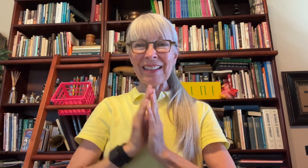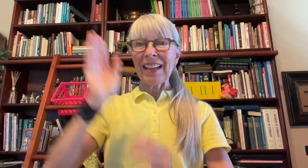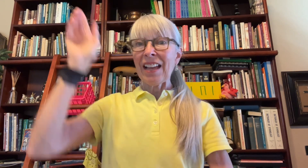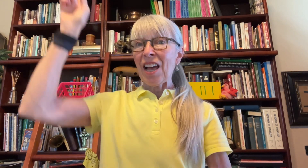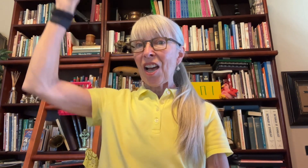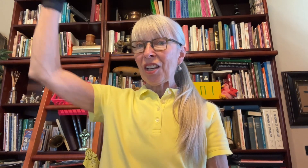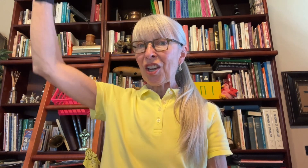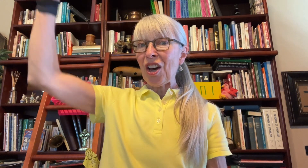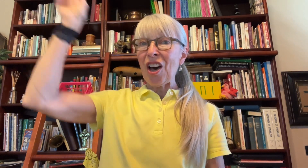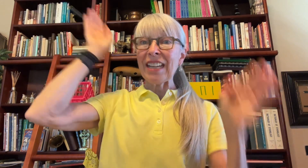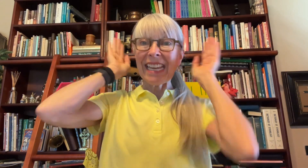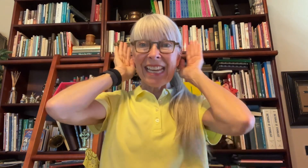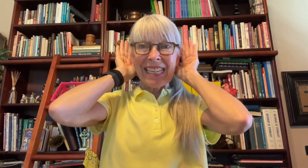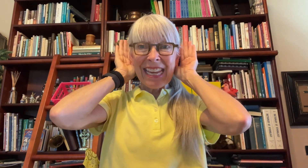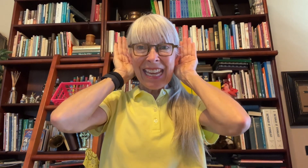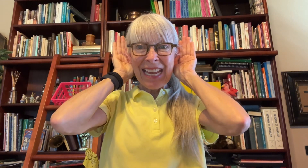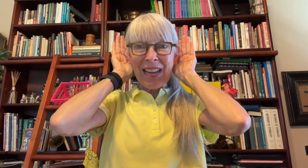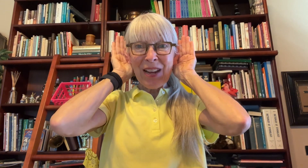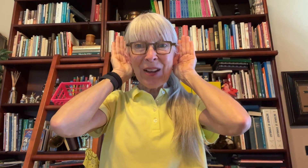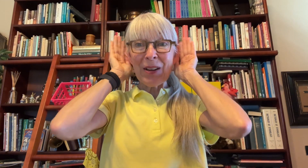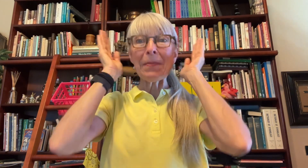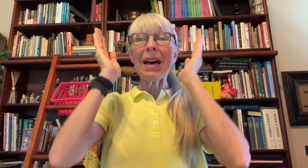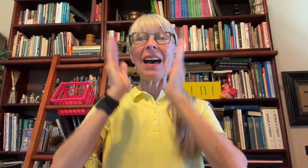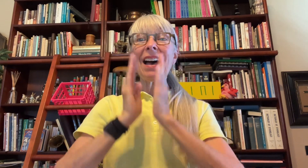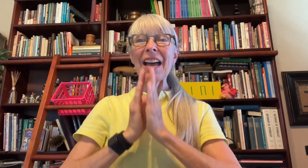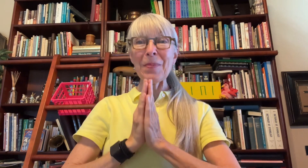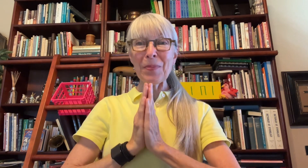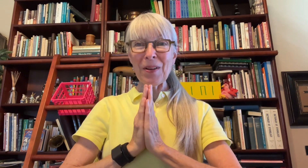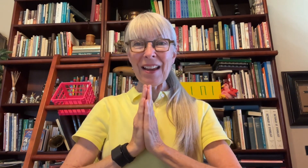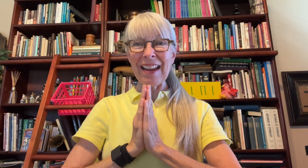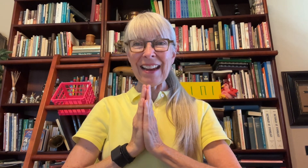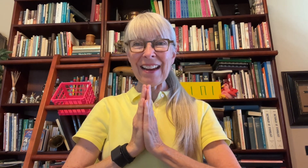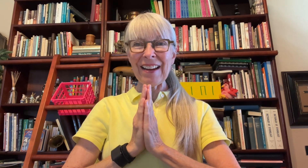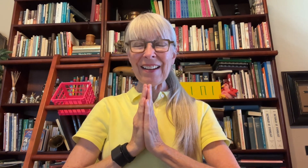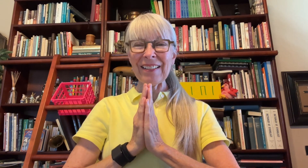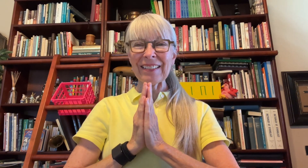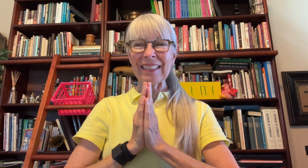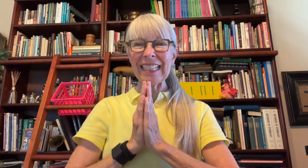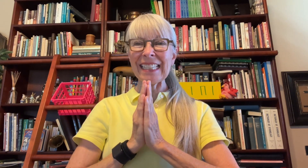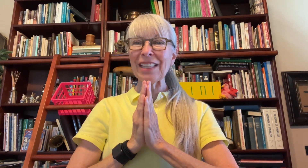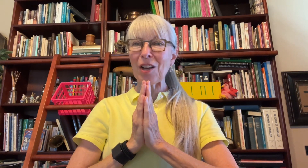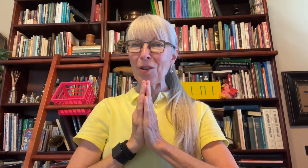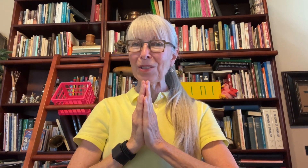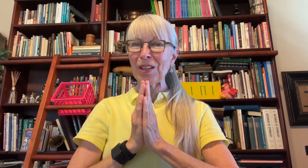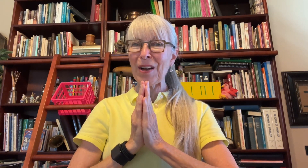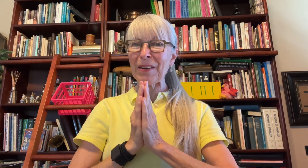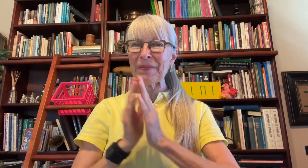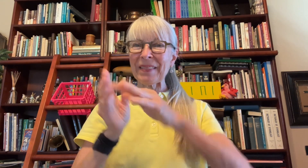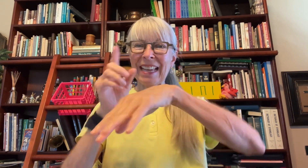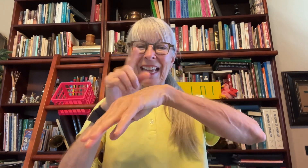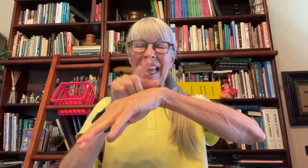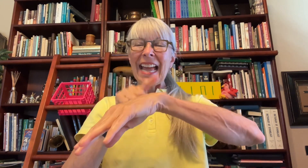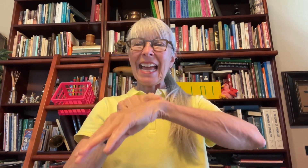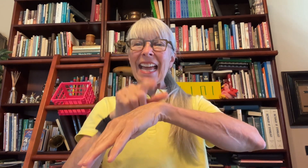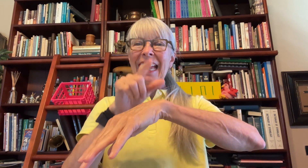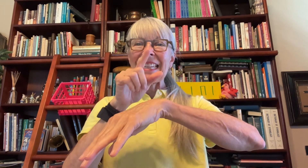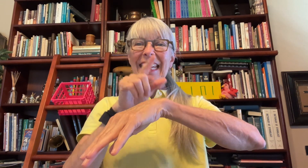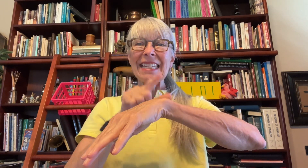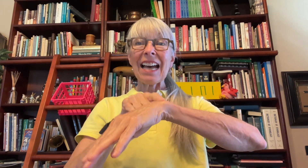God can hear my prayer. Let's sing the whole song. Anytime,